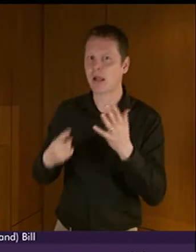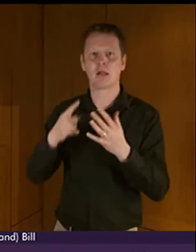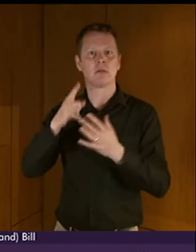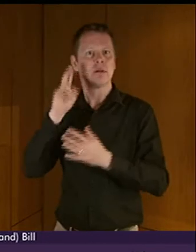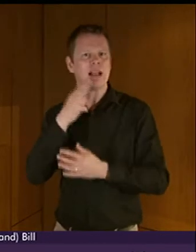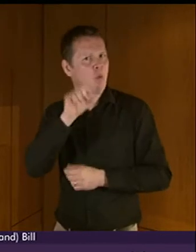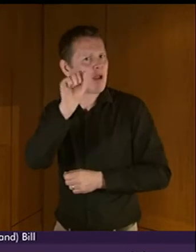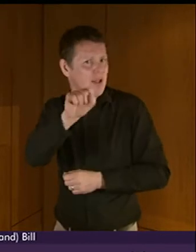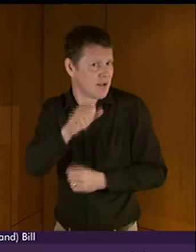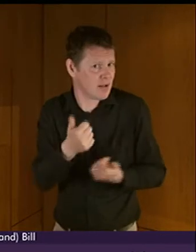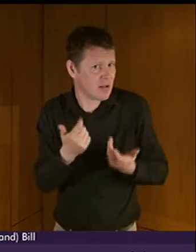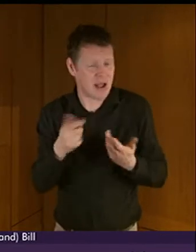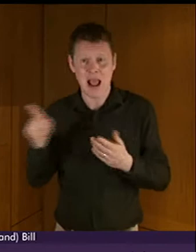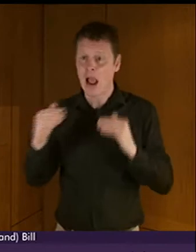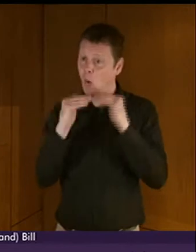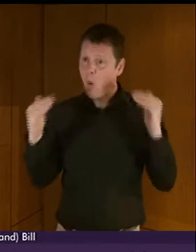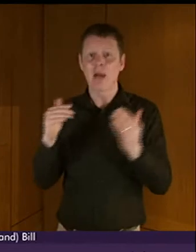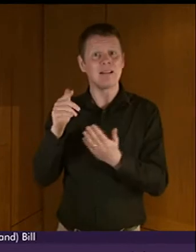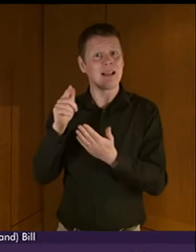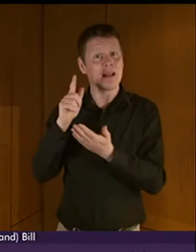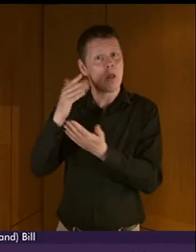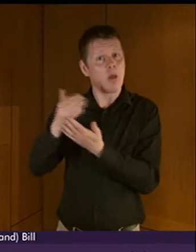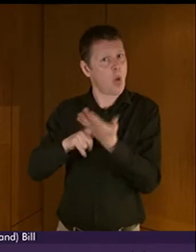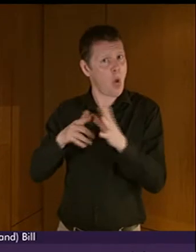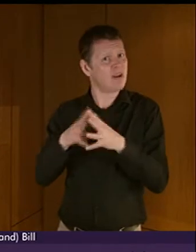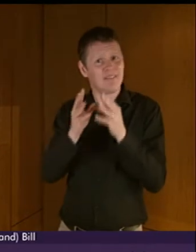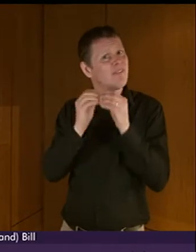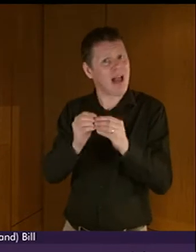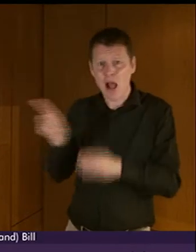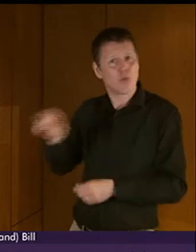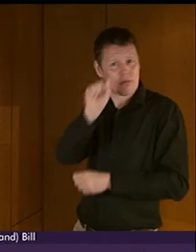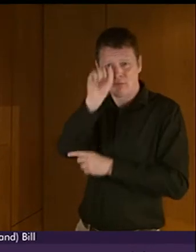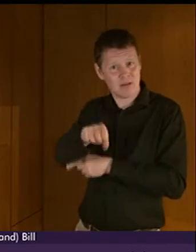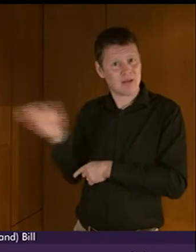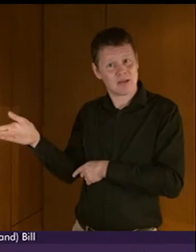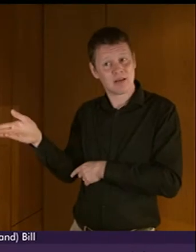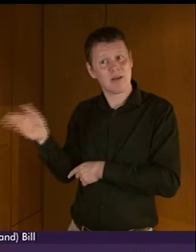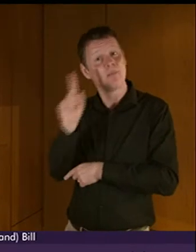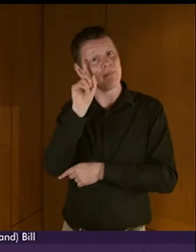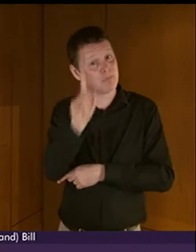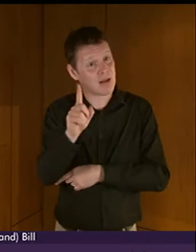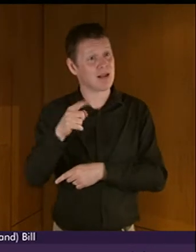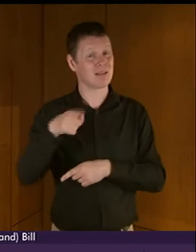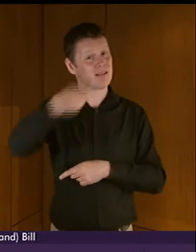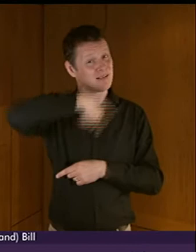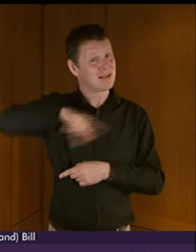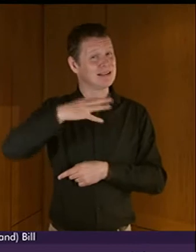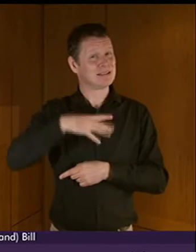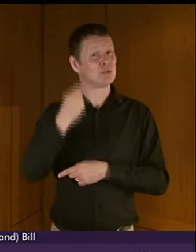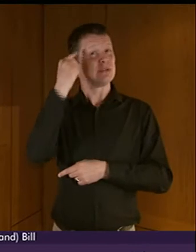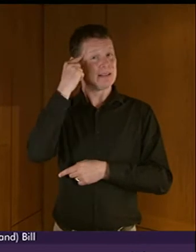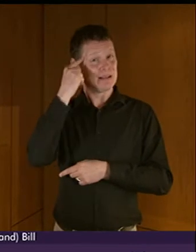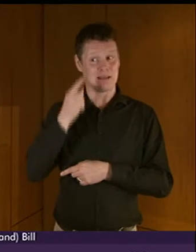Our equality legislation is to be valued. However, I would also draw the Chamber's attention to the consultation